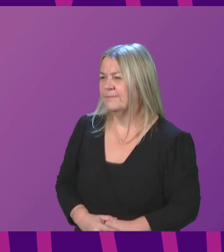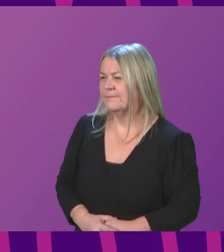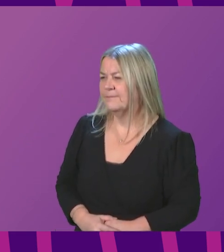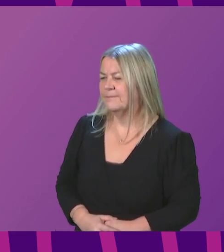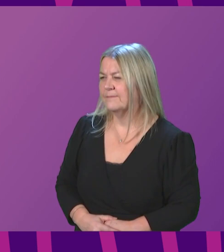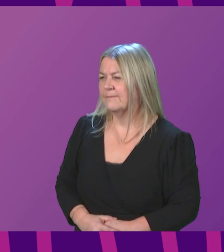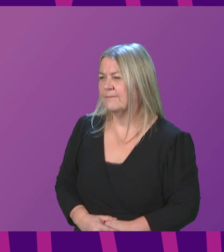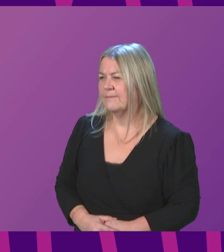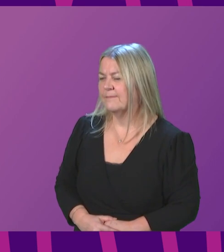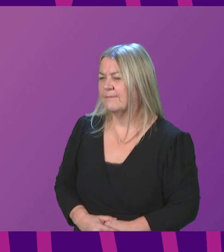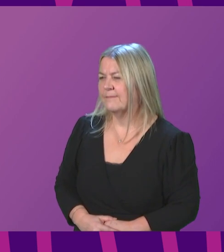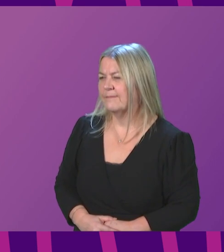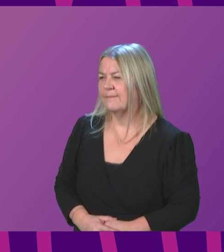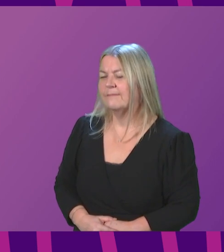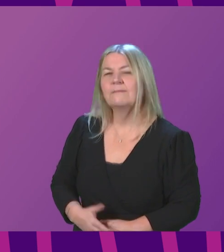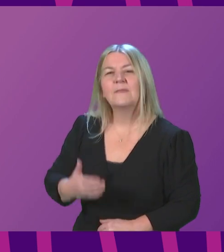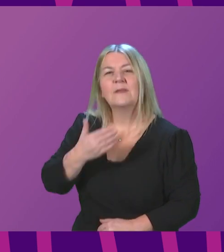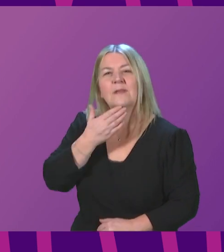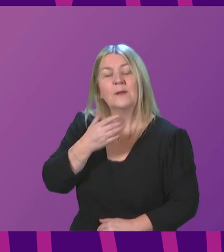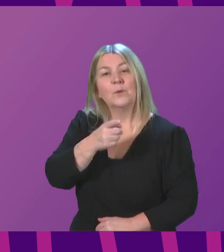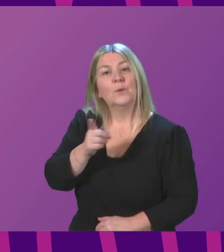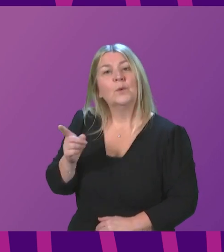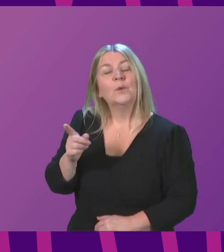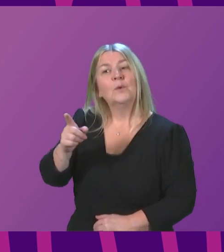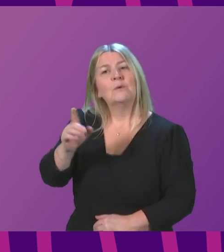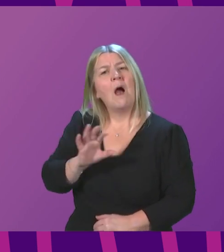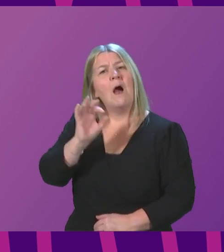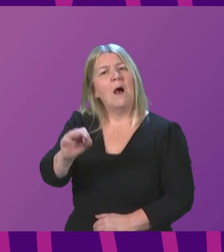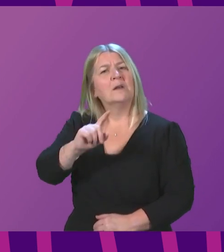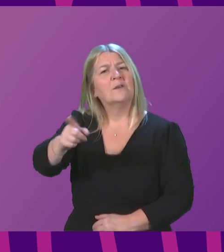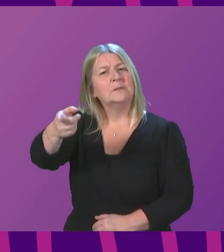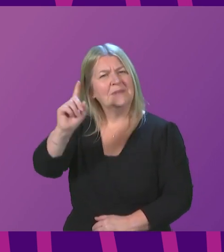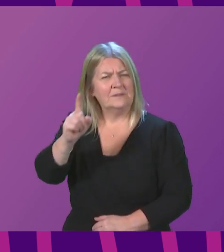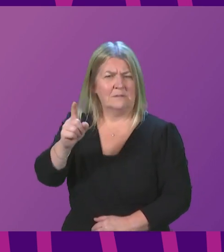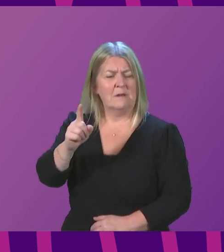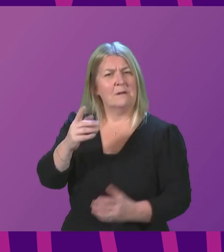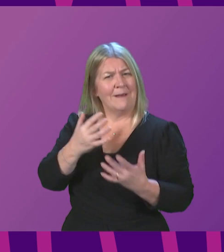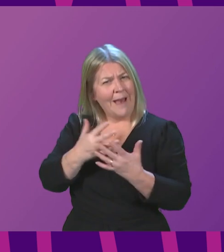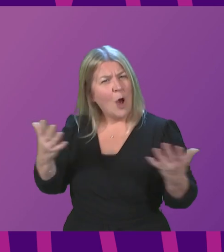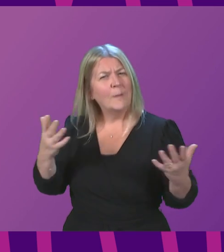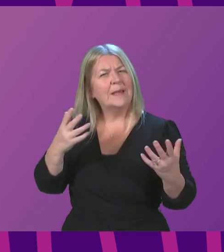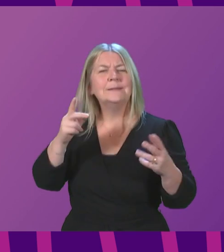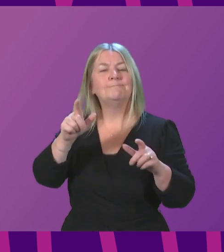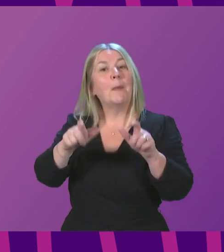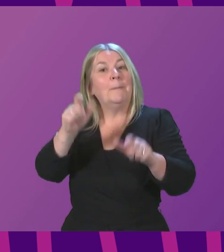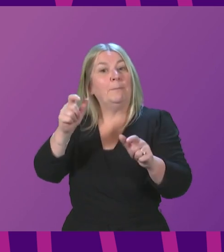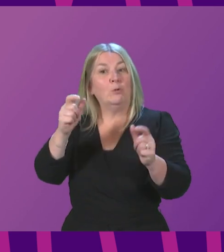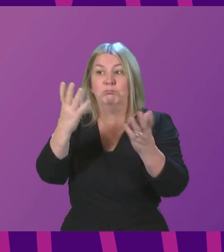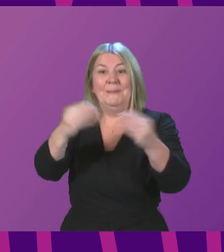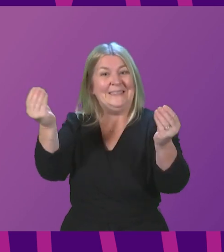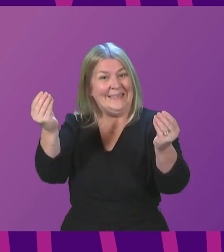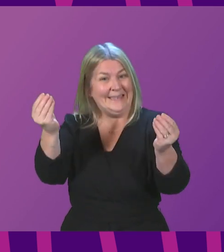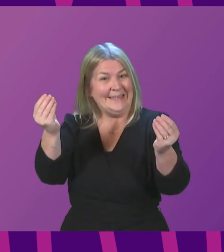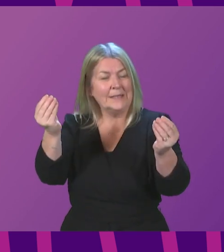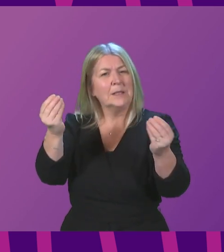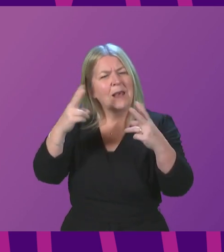thank you to ask the first minister how many missing person investigations have been carried out in